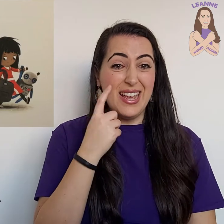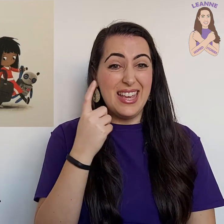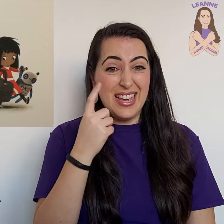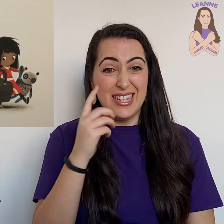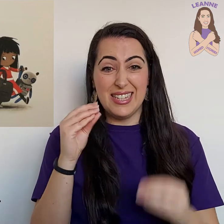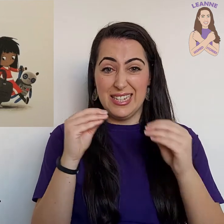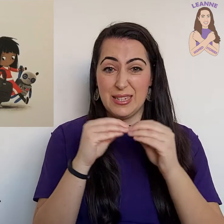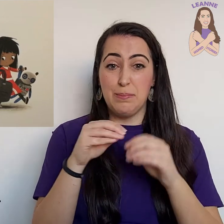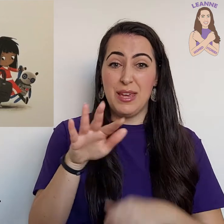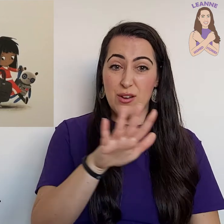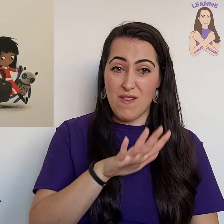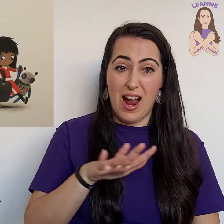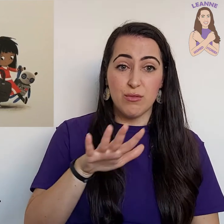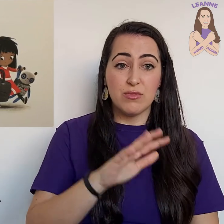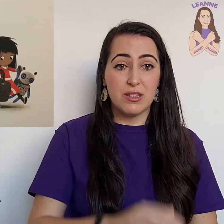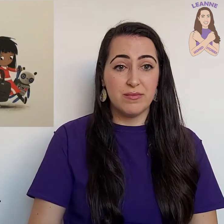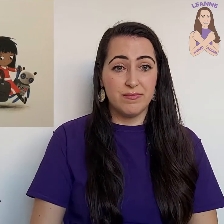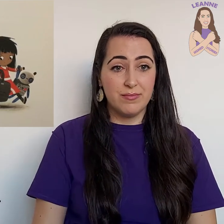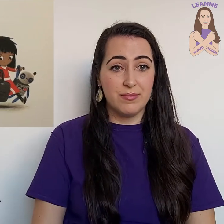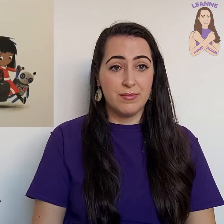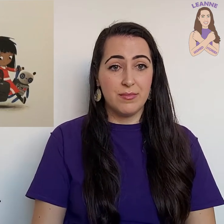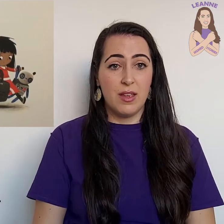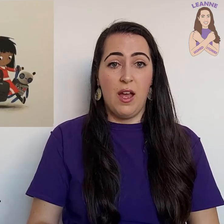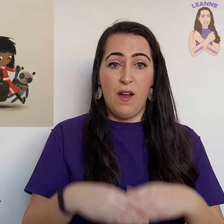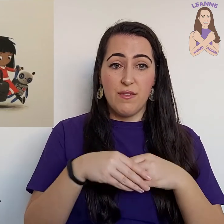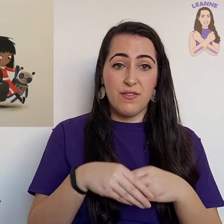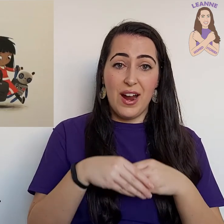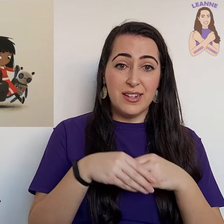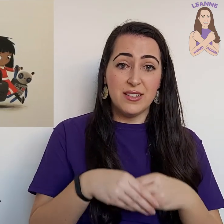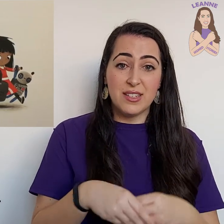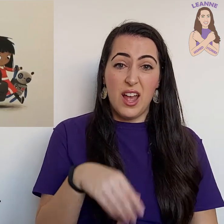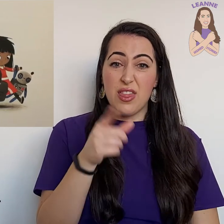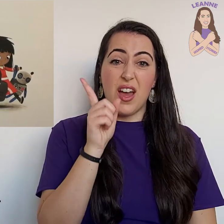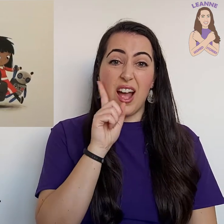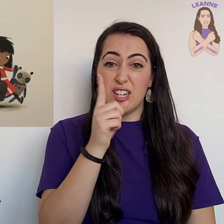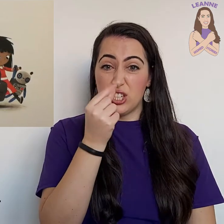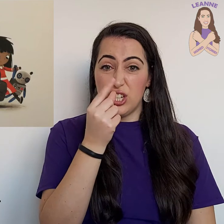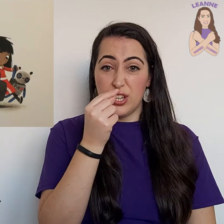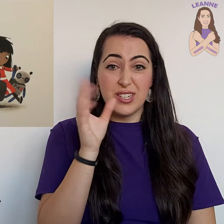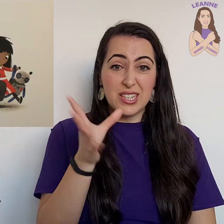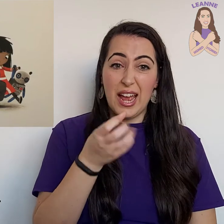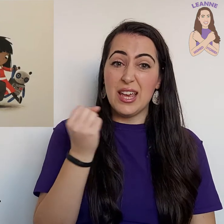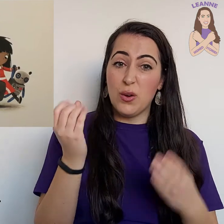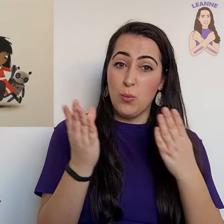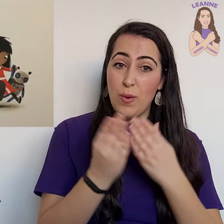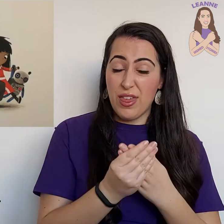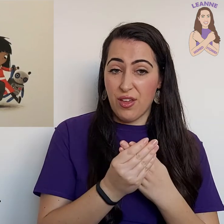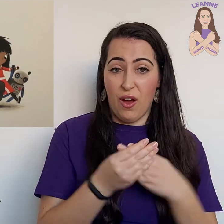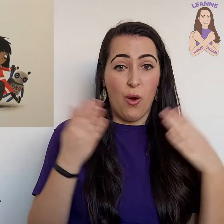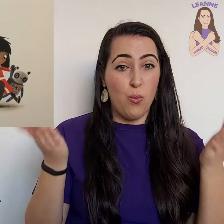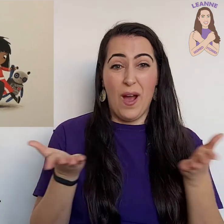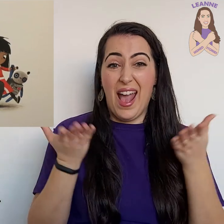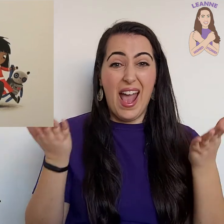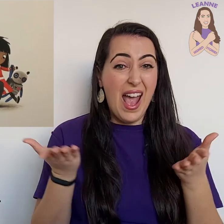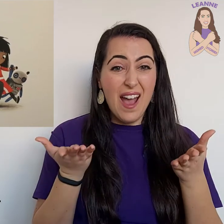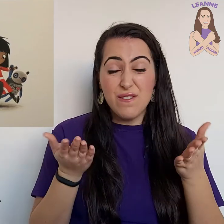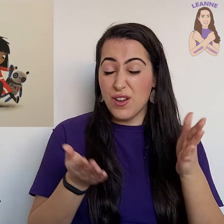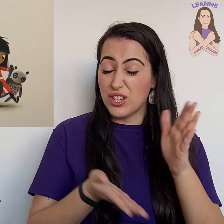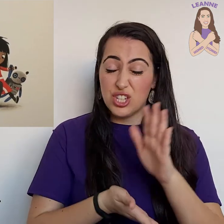easy to be around. Friends that she could take with her wherever she